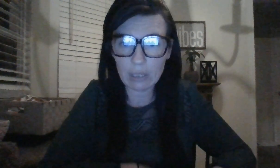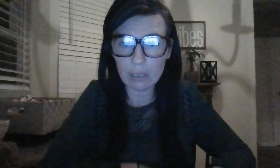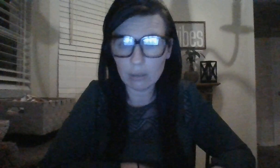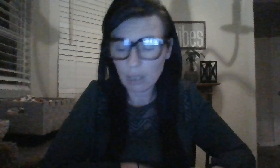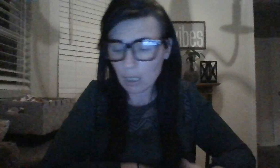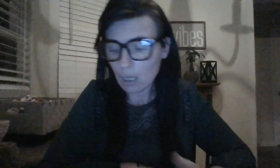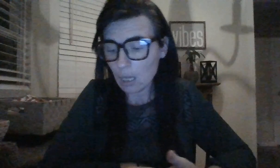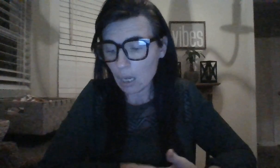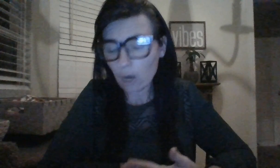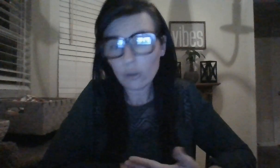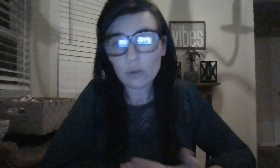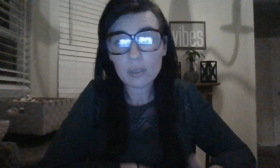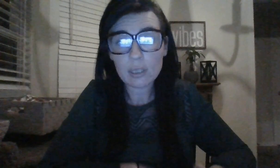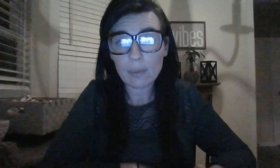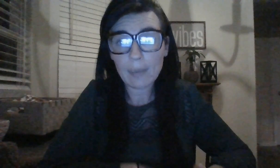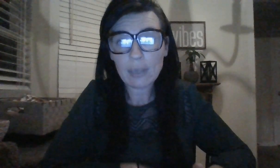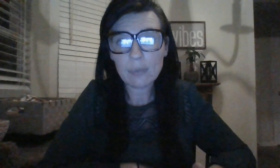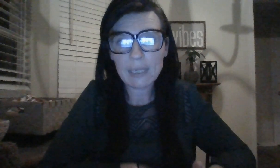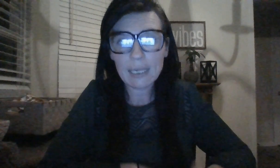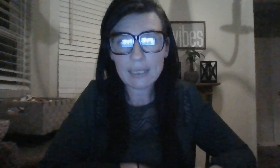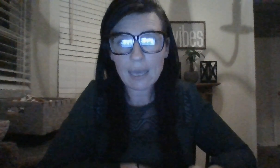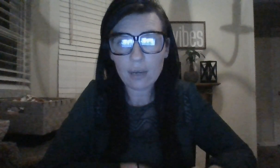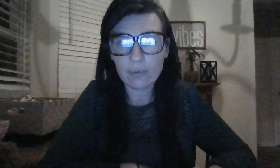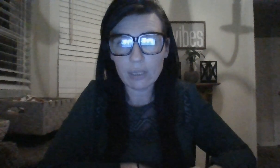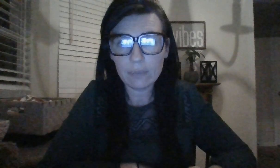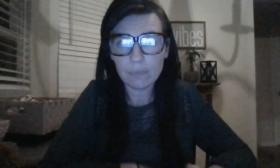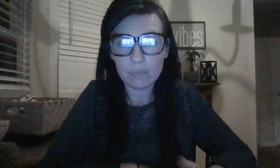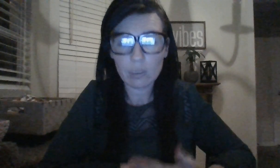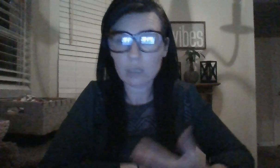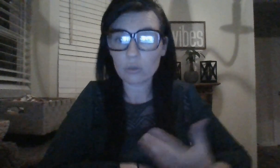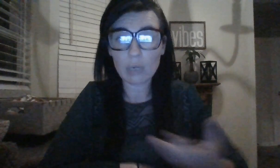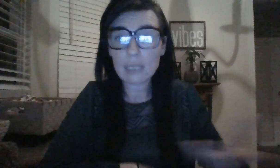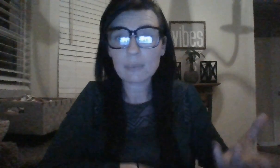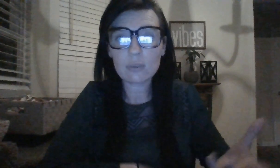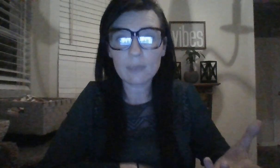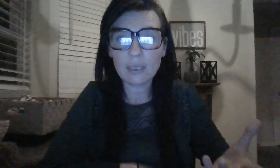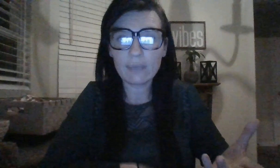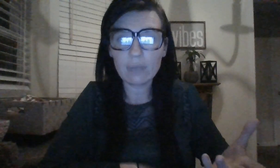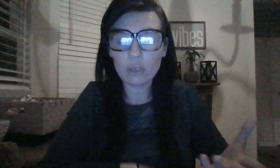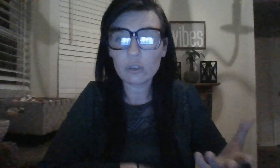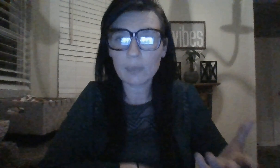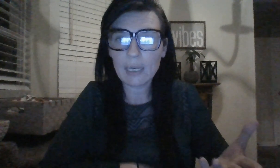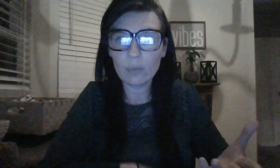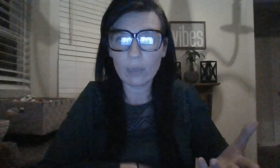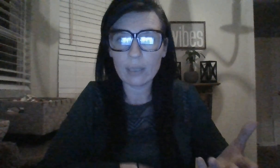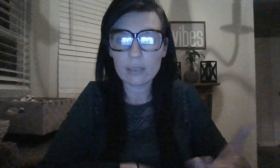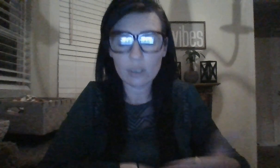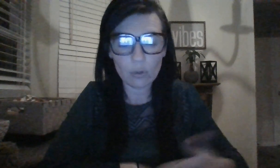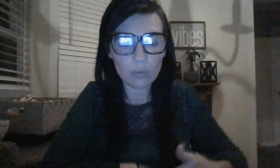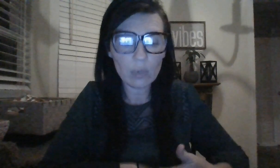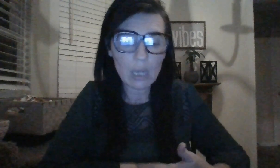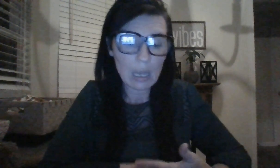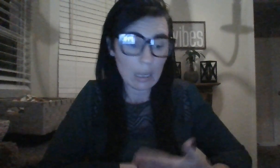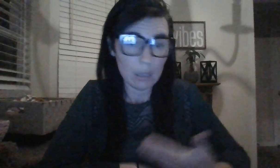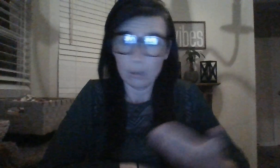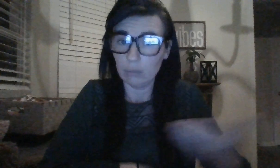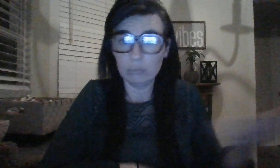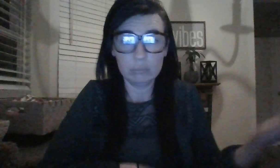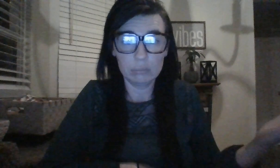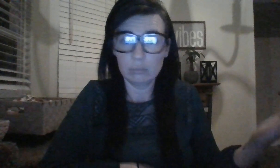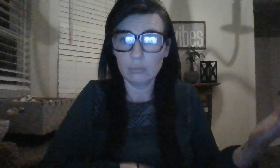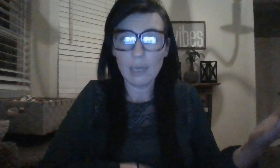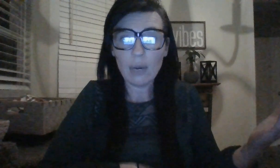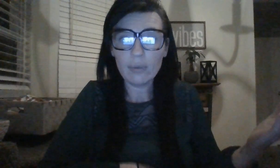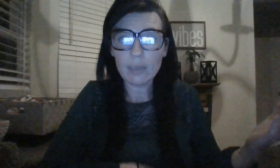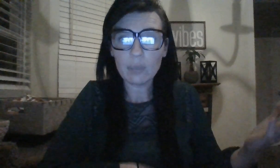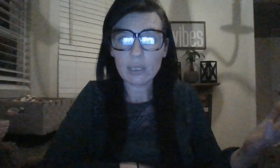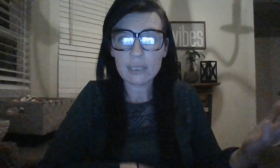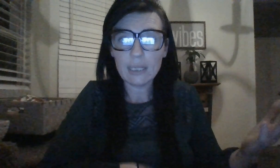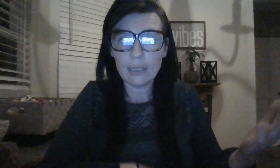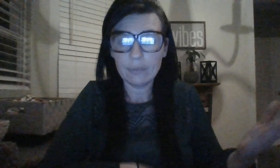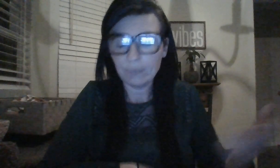living in. Or they're about to be kicked out of it because they're not supposed to be living there to begin with. So however that plugs in